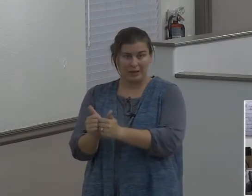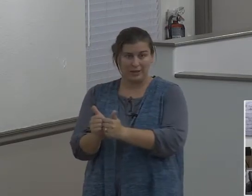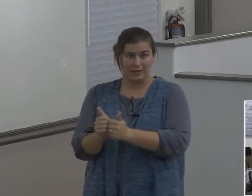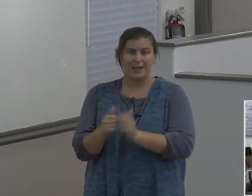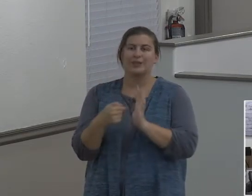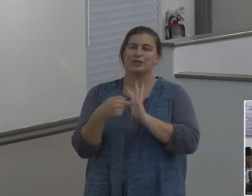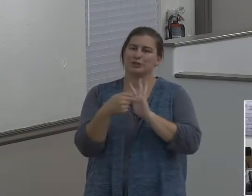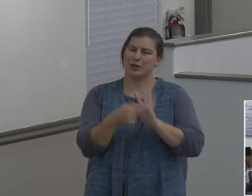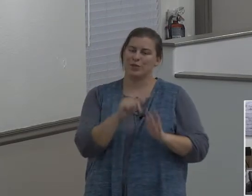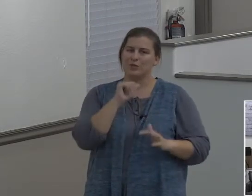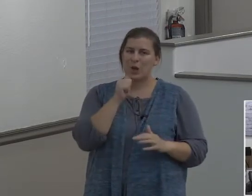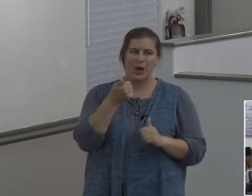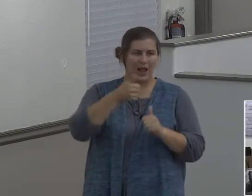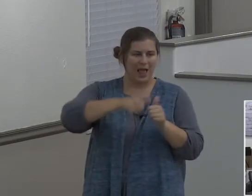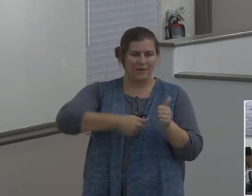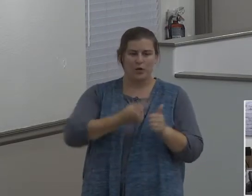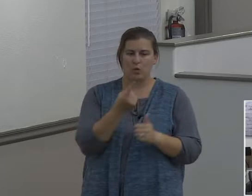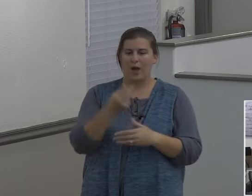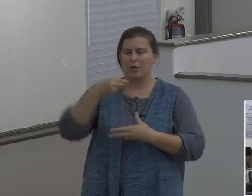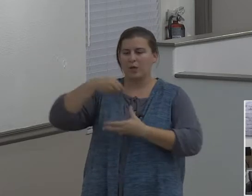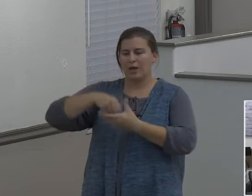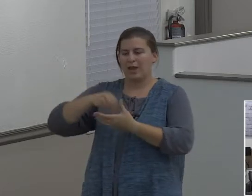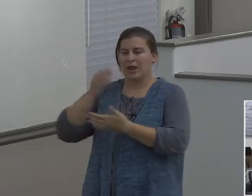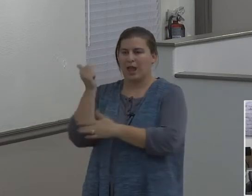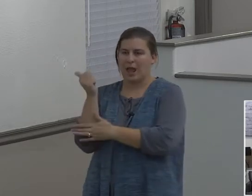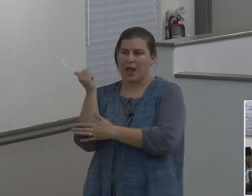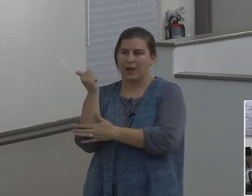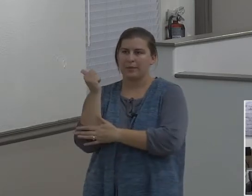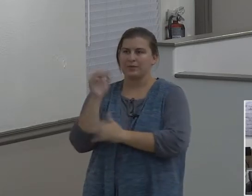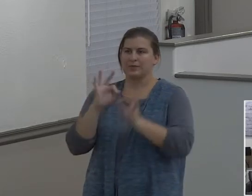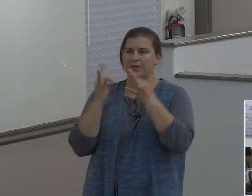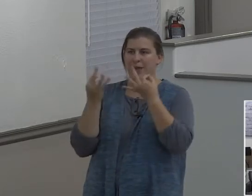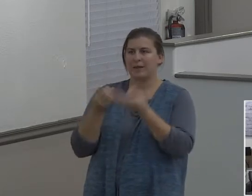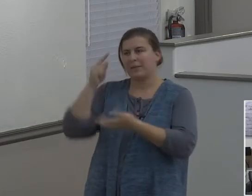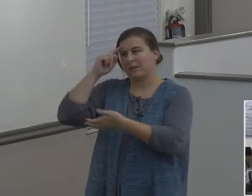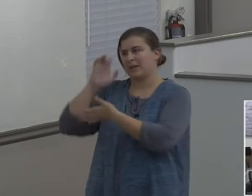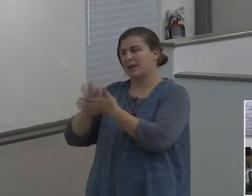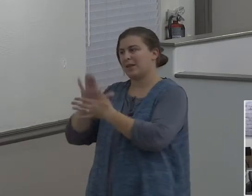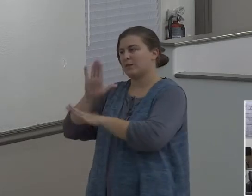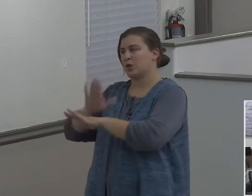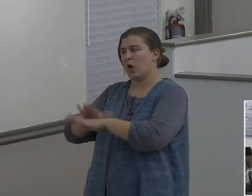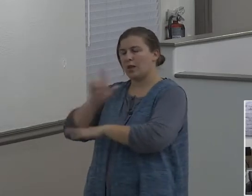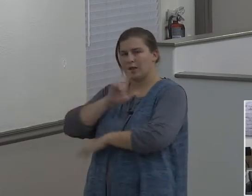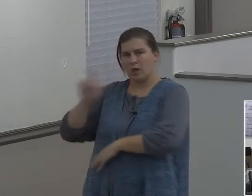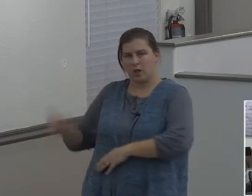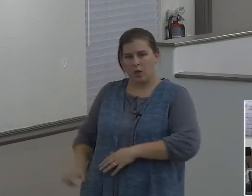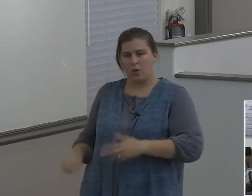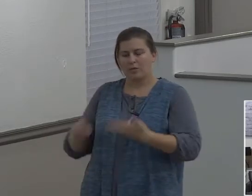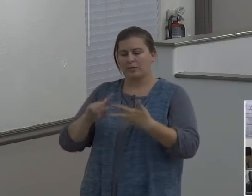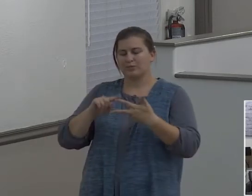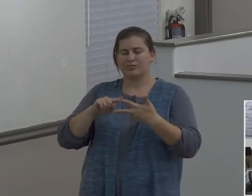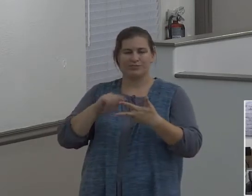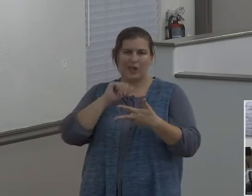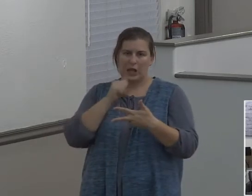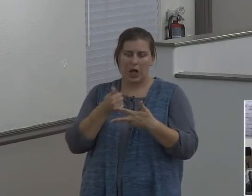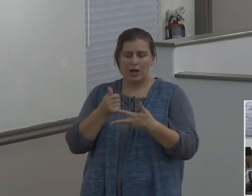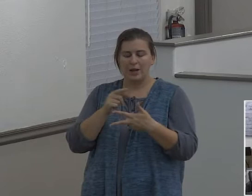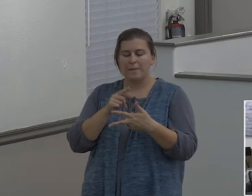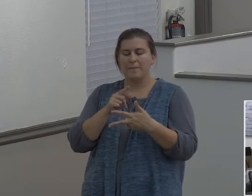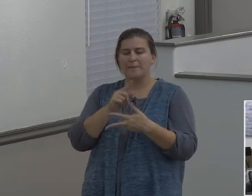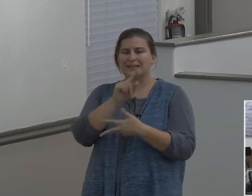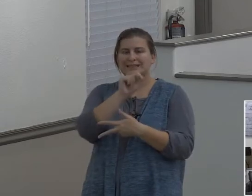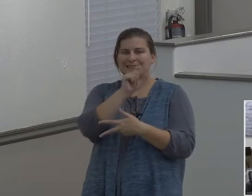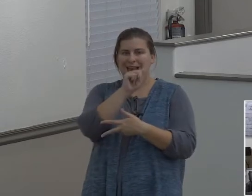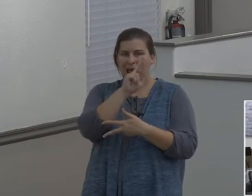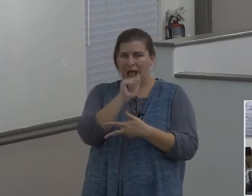Abram's family believed on the Lord, okay. Nahor remained. But Terah came, we